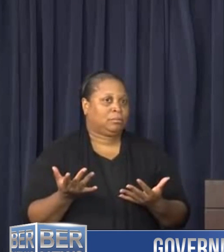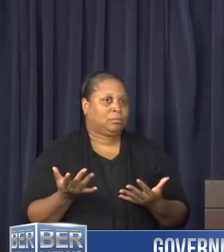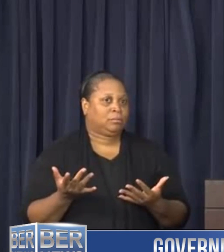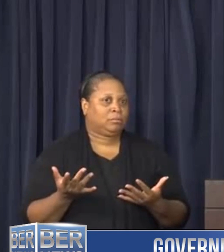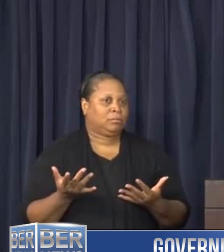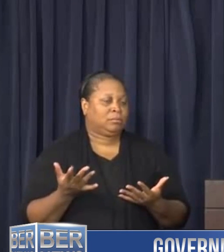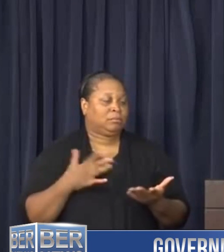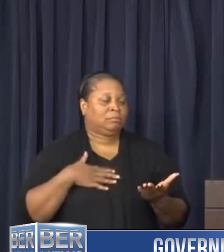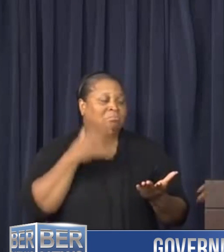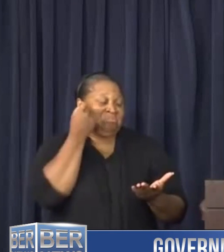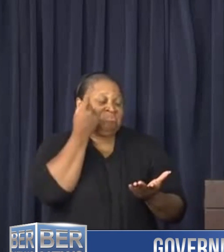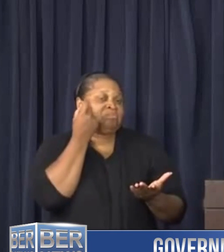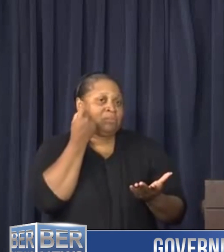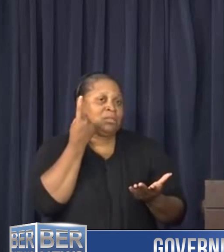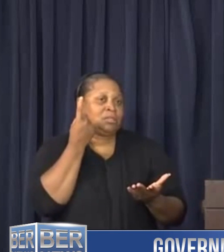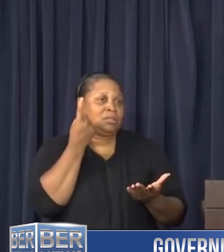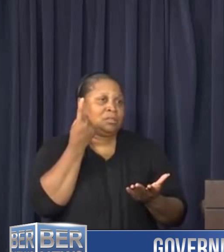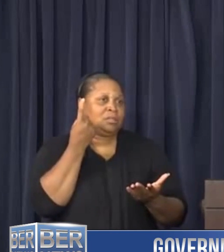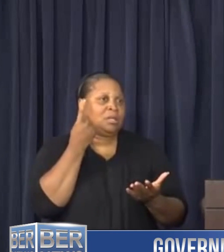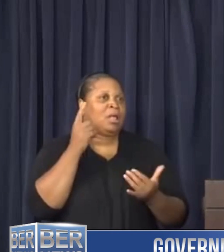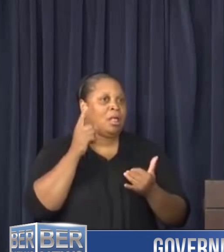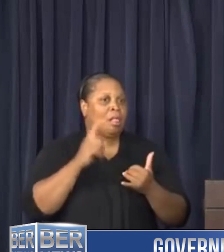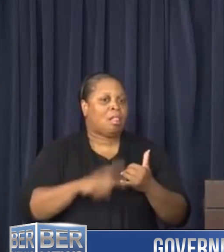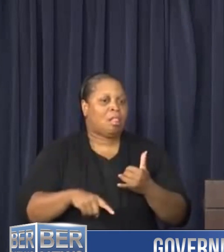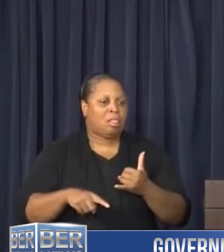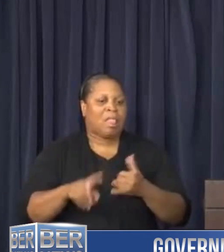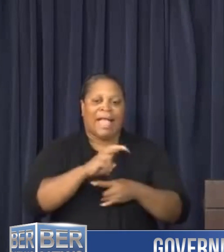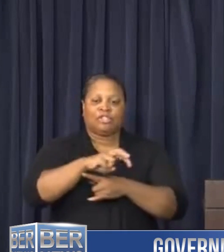my understanding, to go on its last leg abroad.